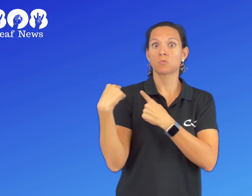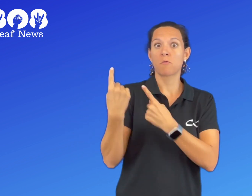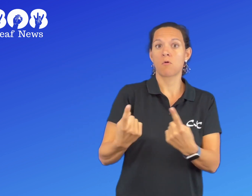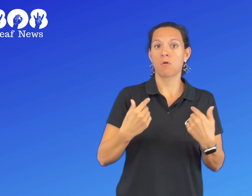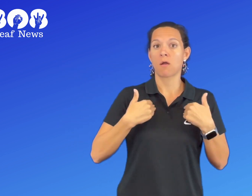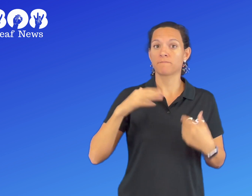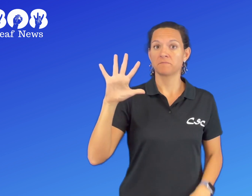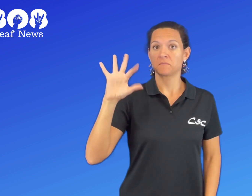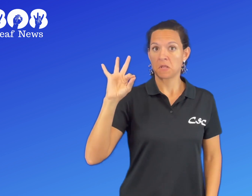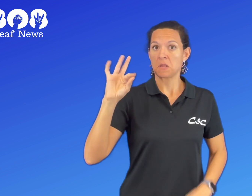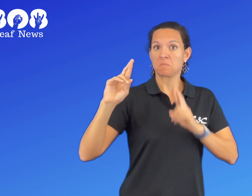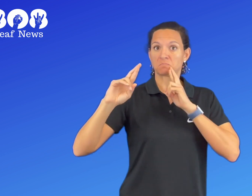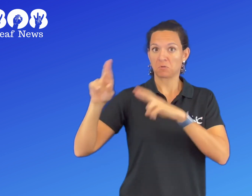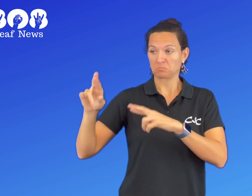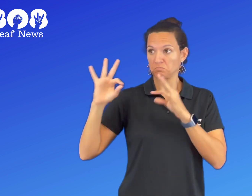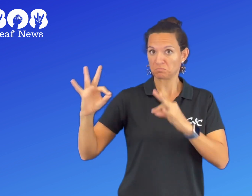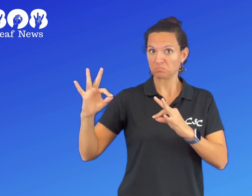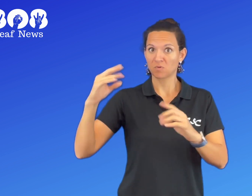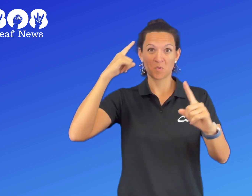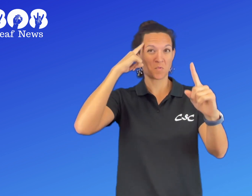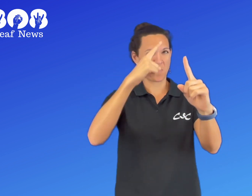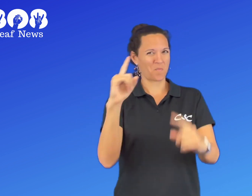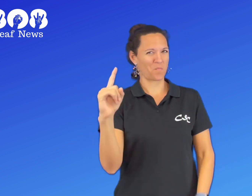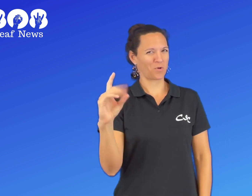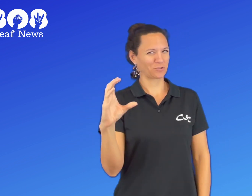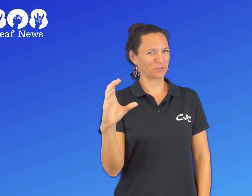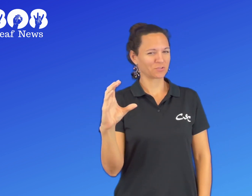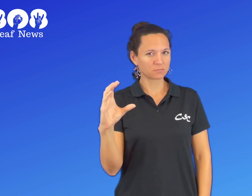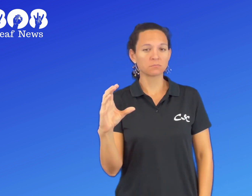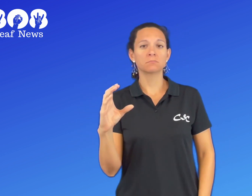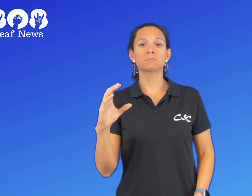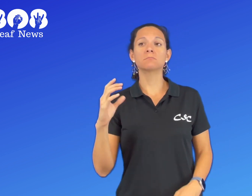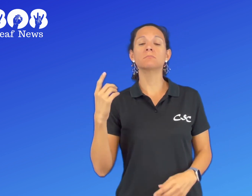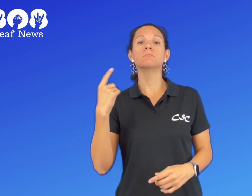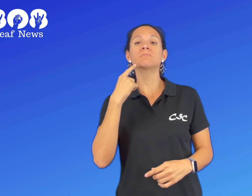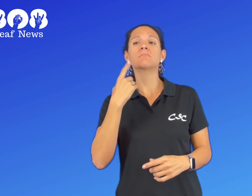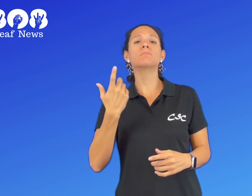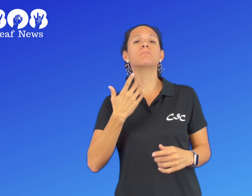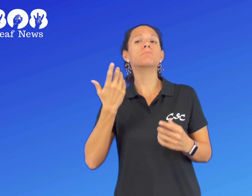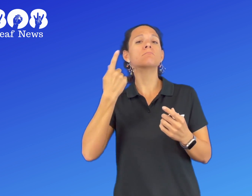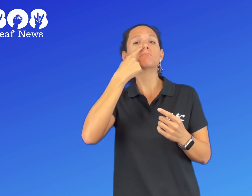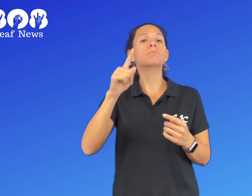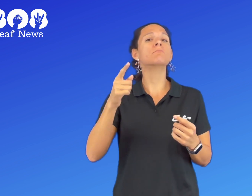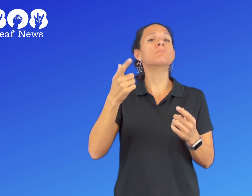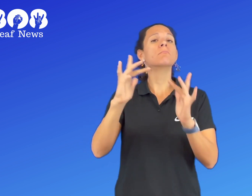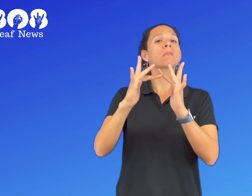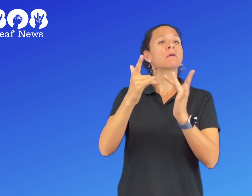So far, they have received 59 responses, which is great. However, their goal